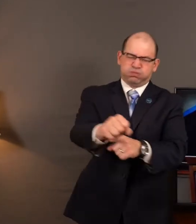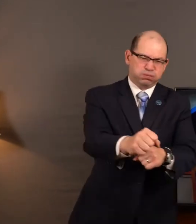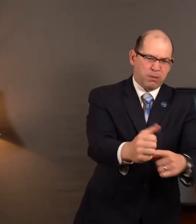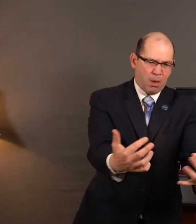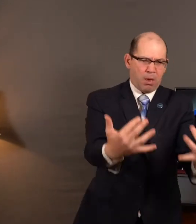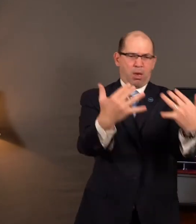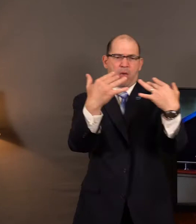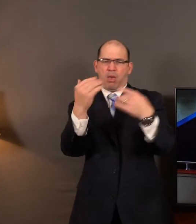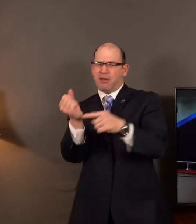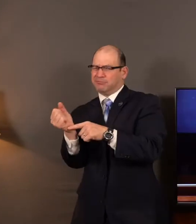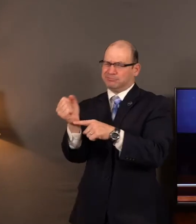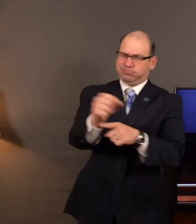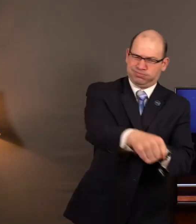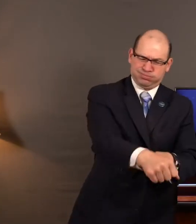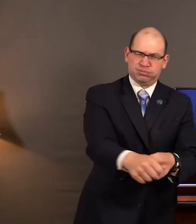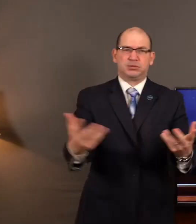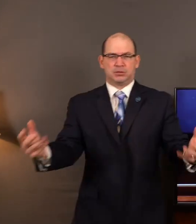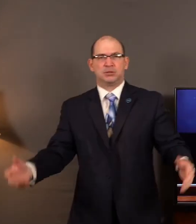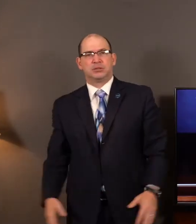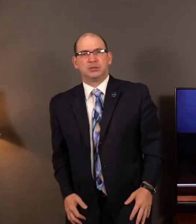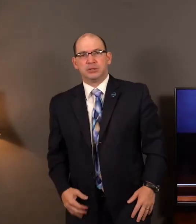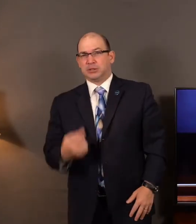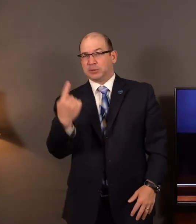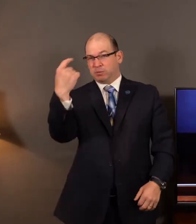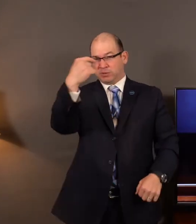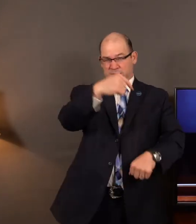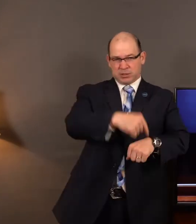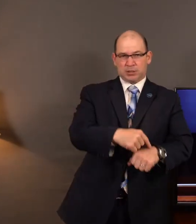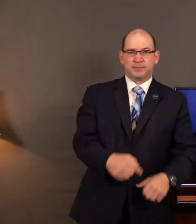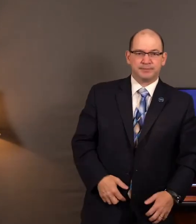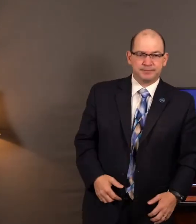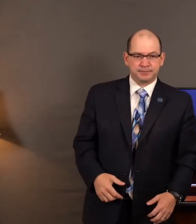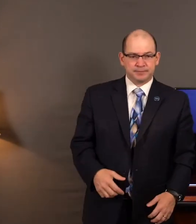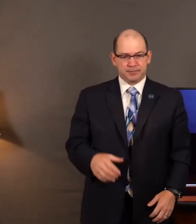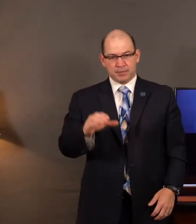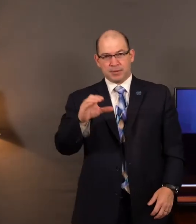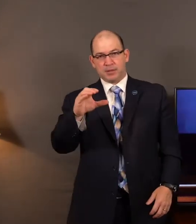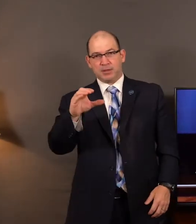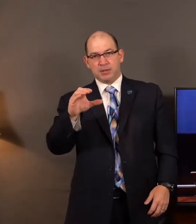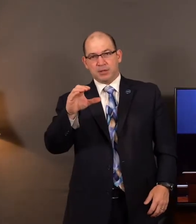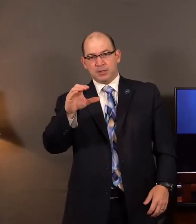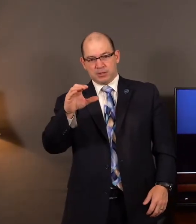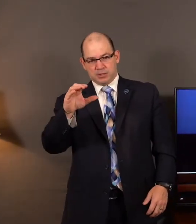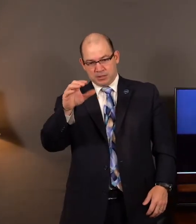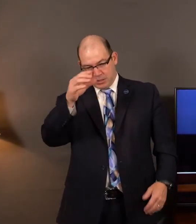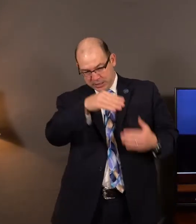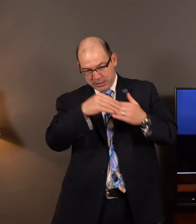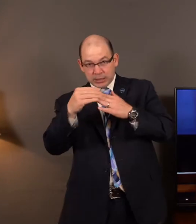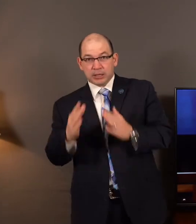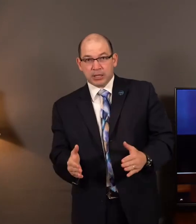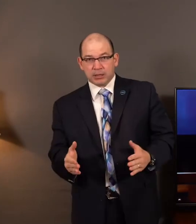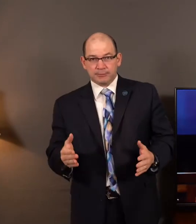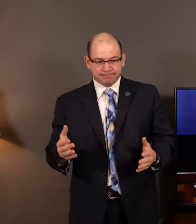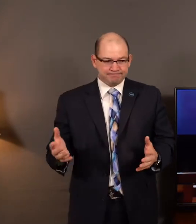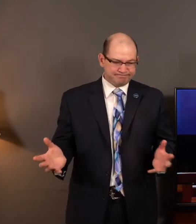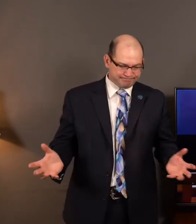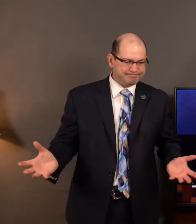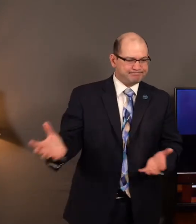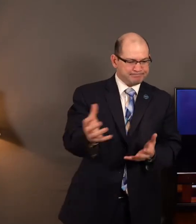After one such successful defense of that line. Colonel Joshua Chamberlain gathered his men together as the Confederate troops retreated